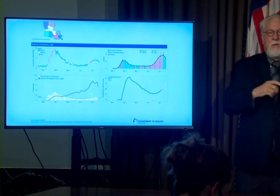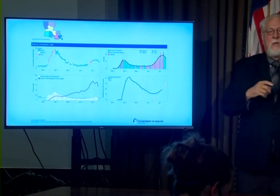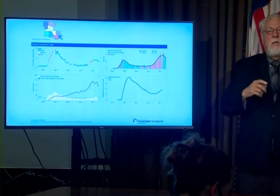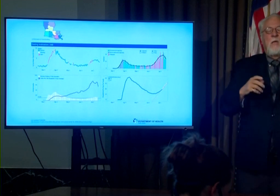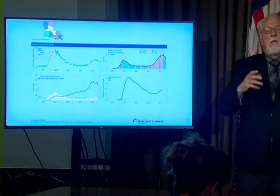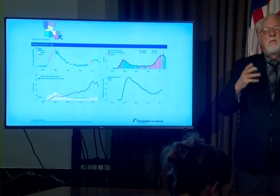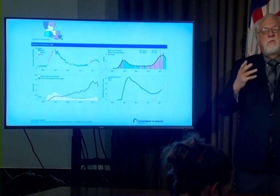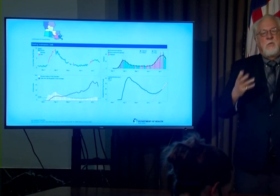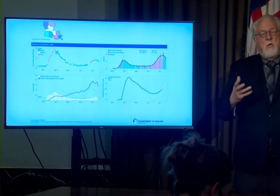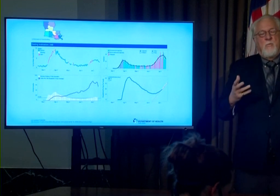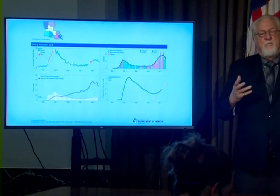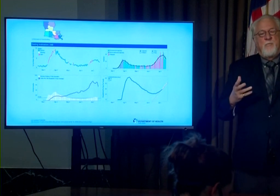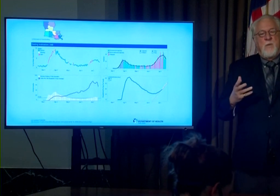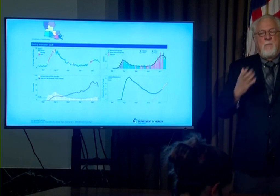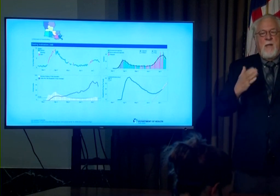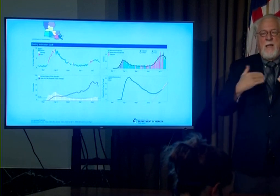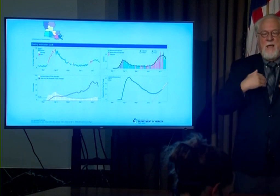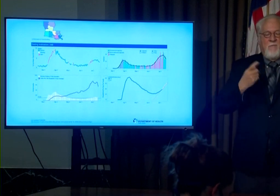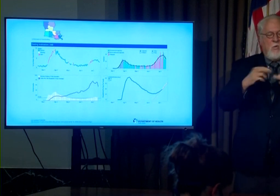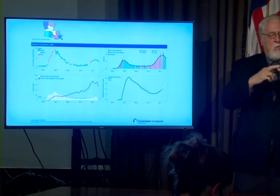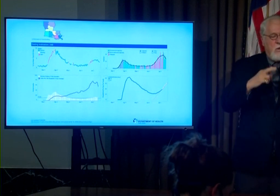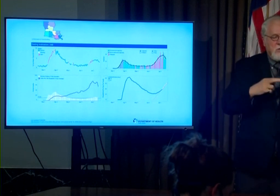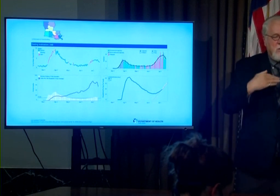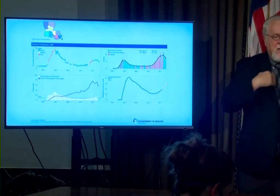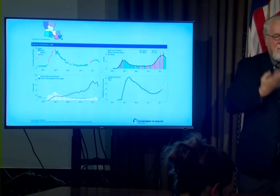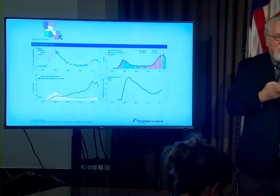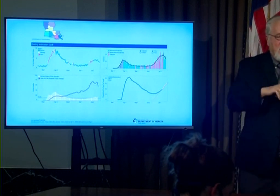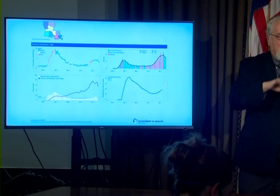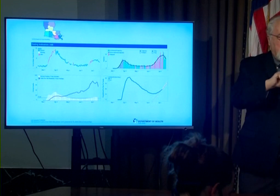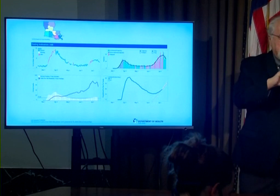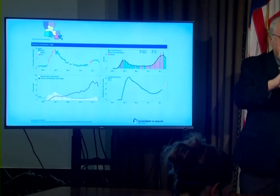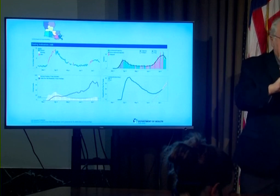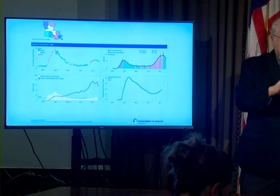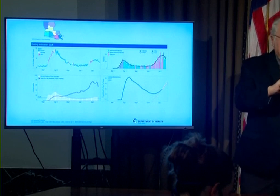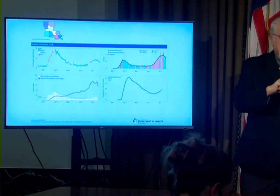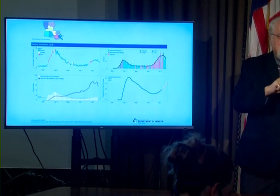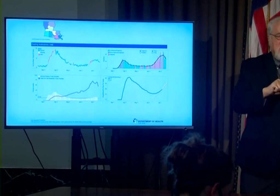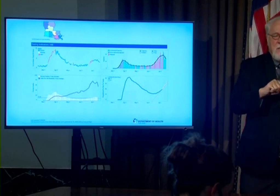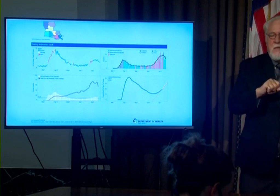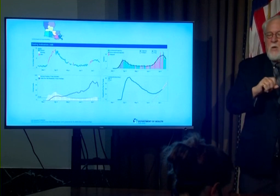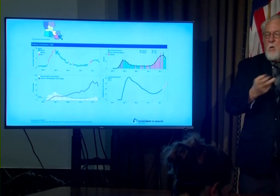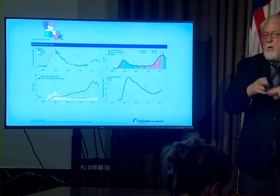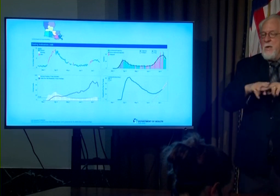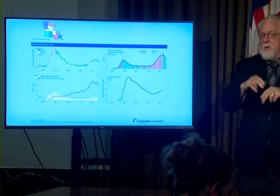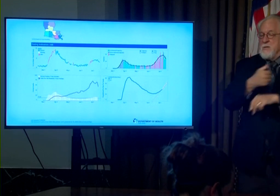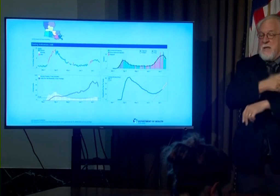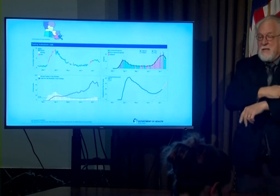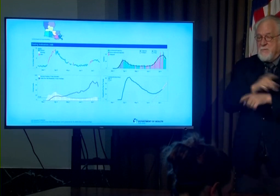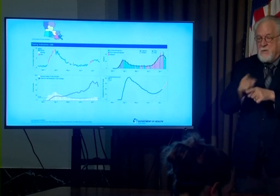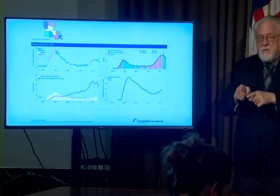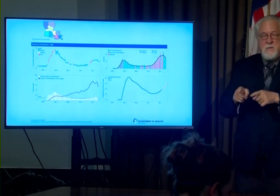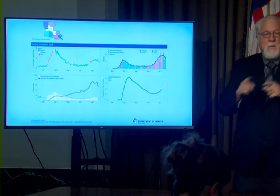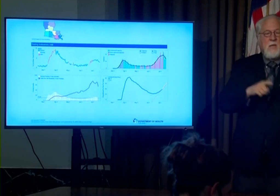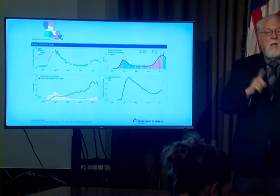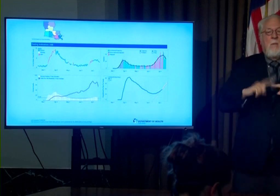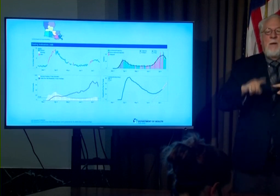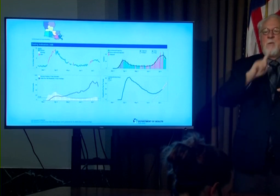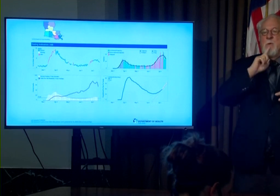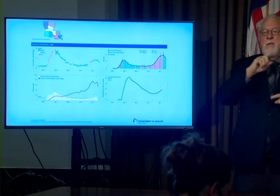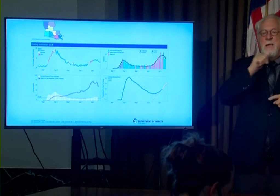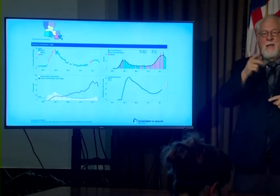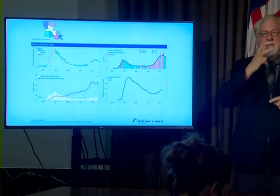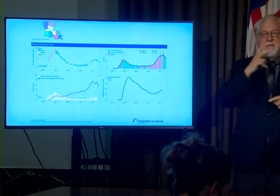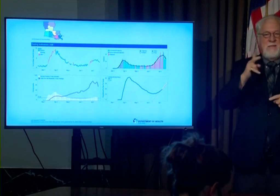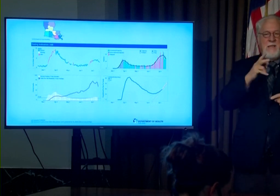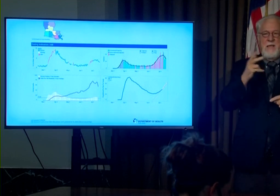so you might have a region that was having increased cases or cases and hospitalizations but but not really seeing